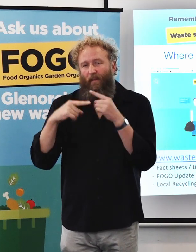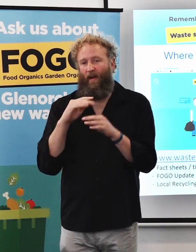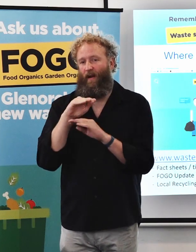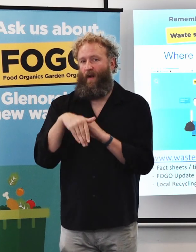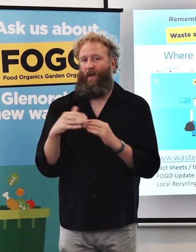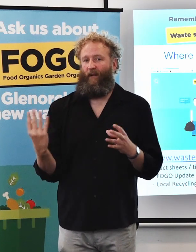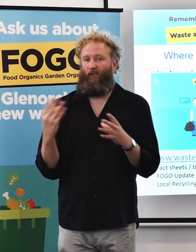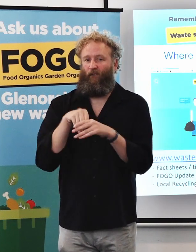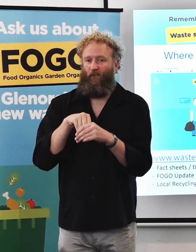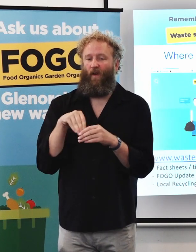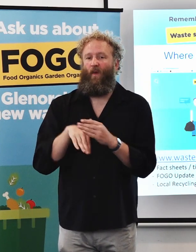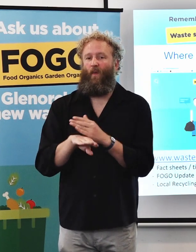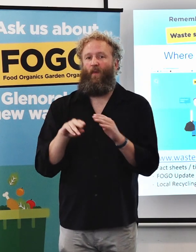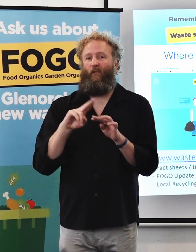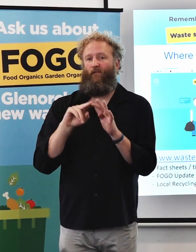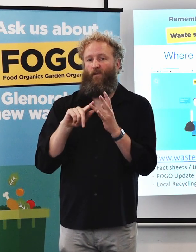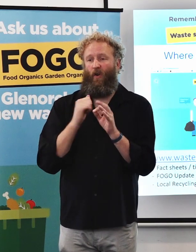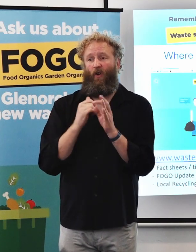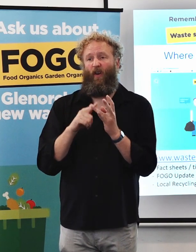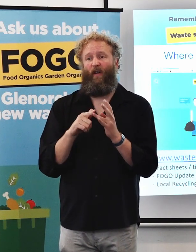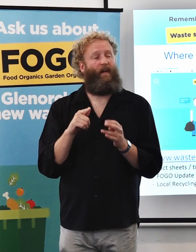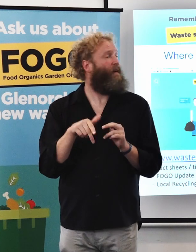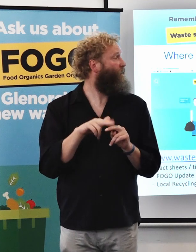computer or you want some information, hello, come in.